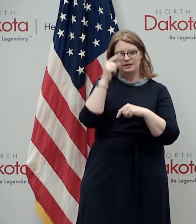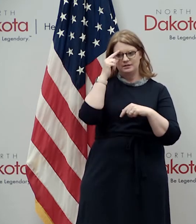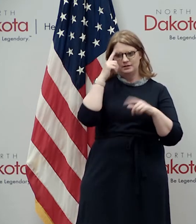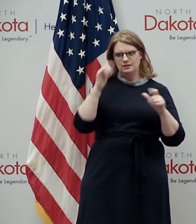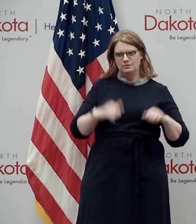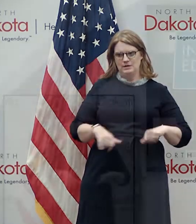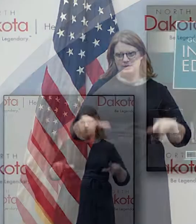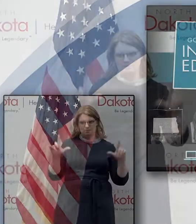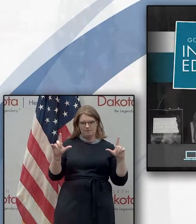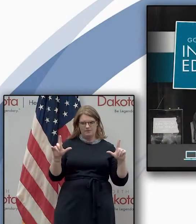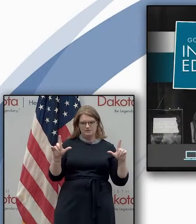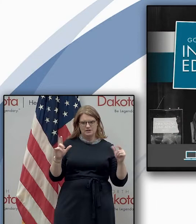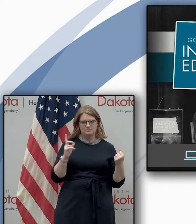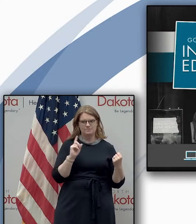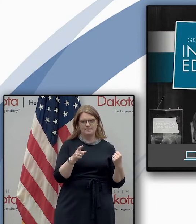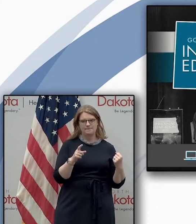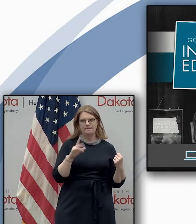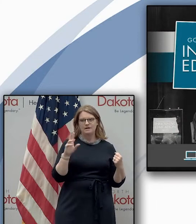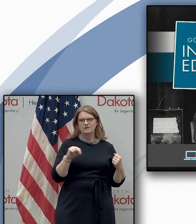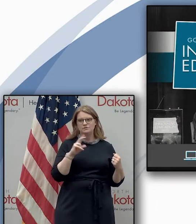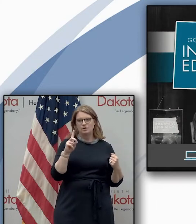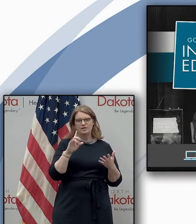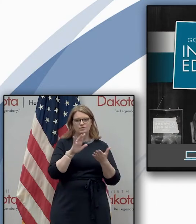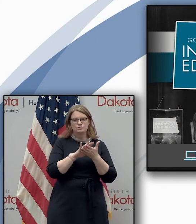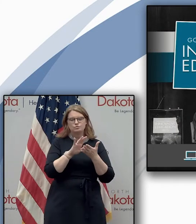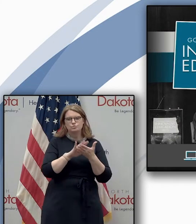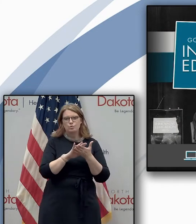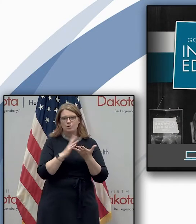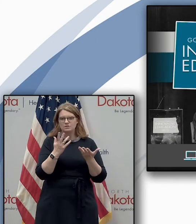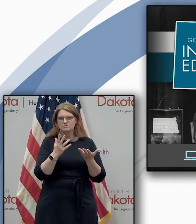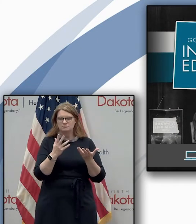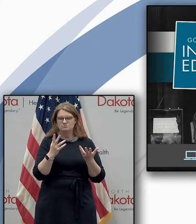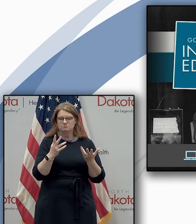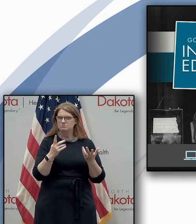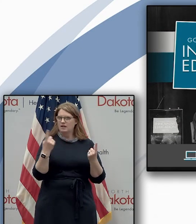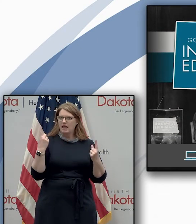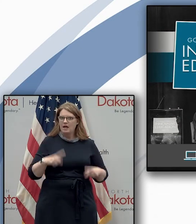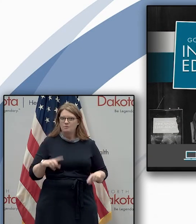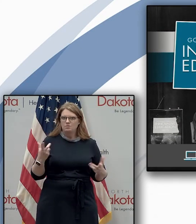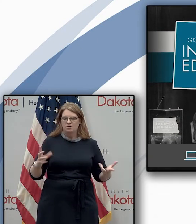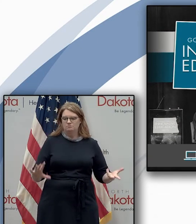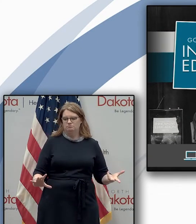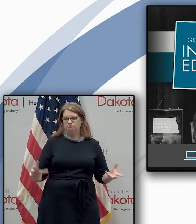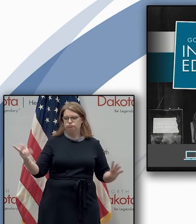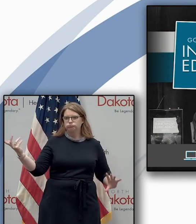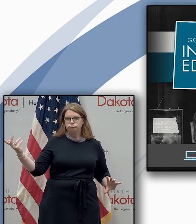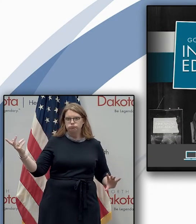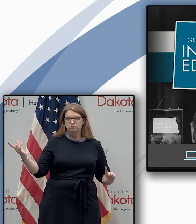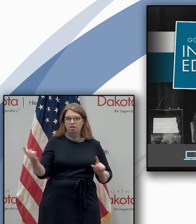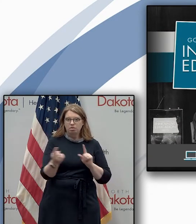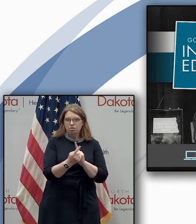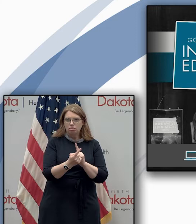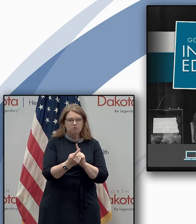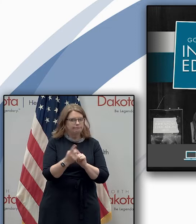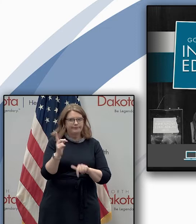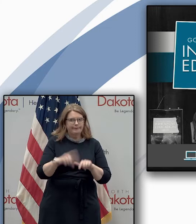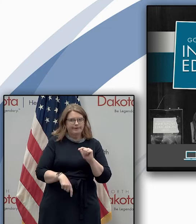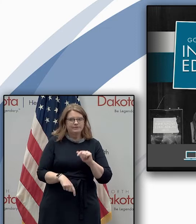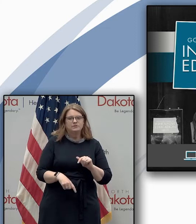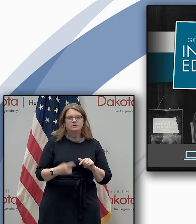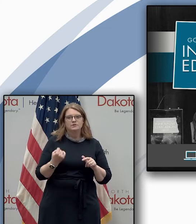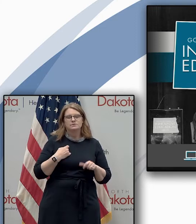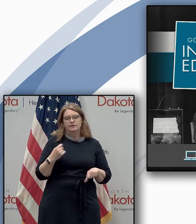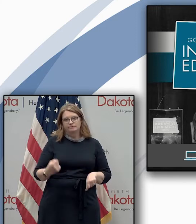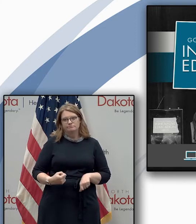on the slide uh the north dakota schools experienced uh disruption to face-to-face learning uh but i